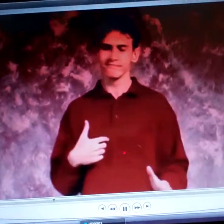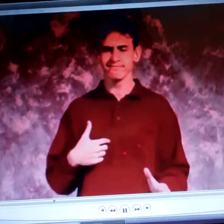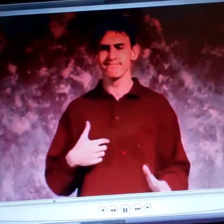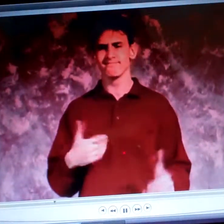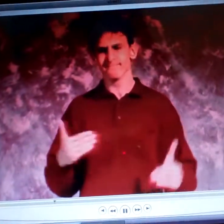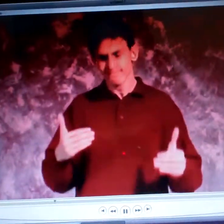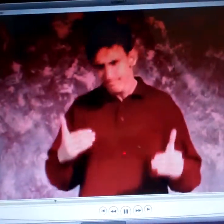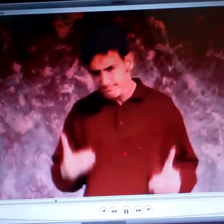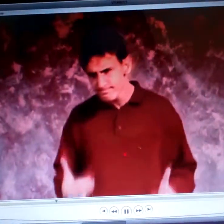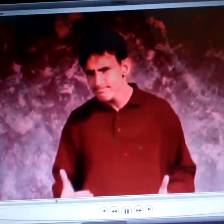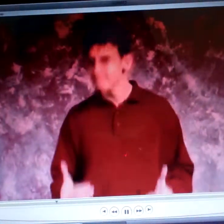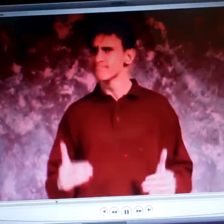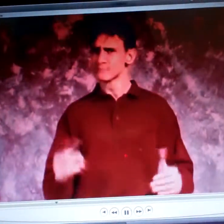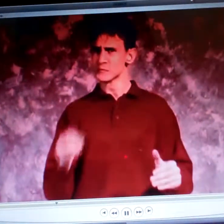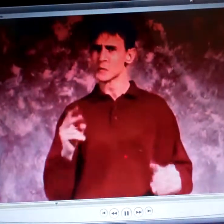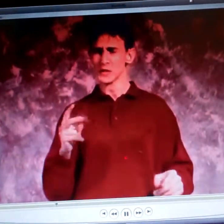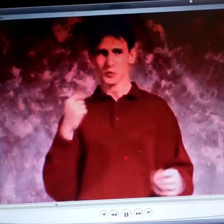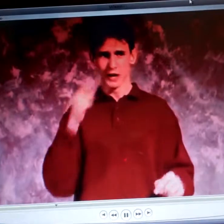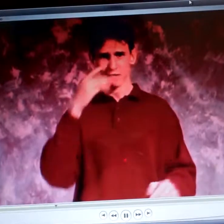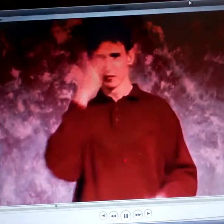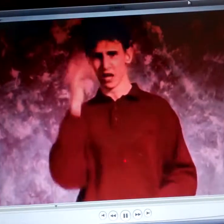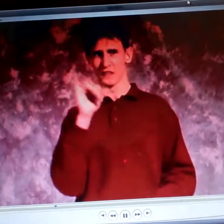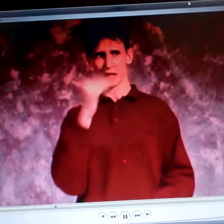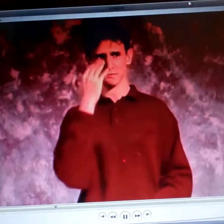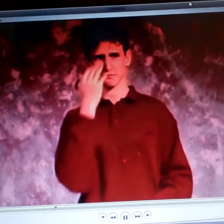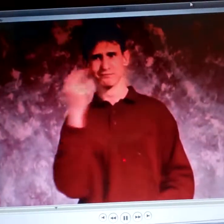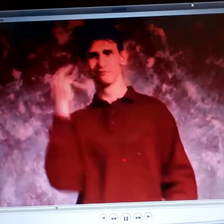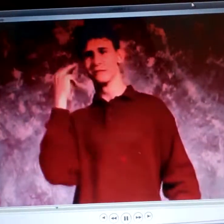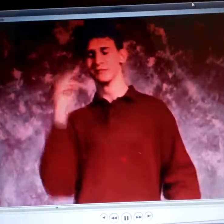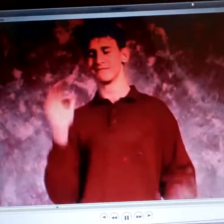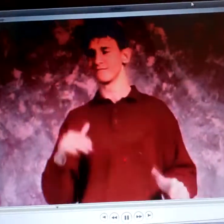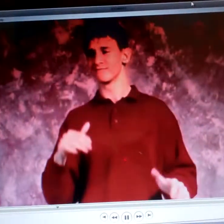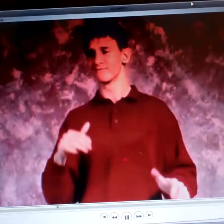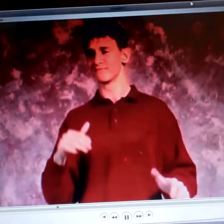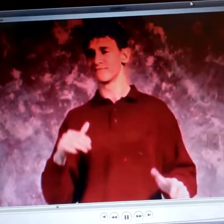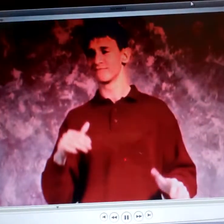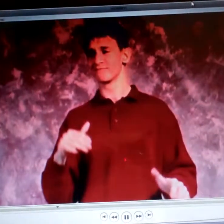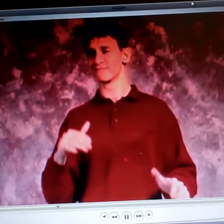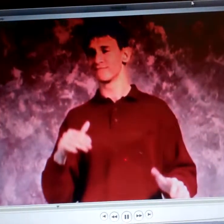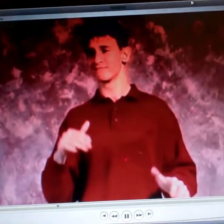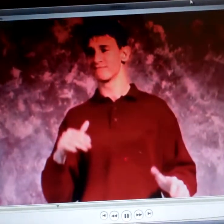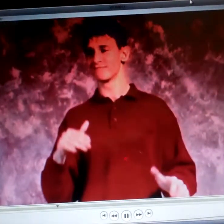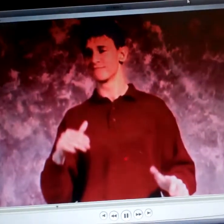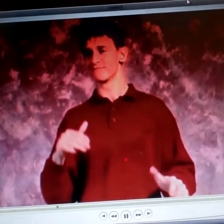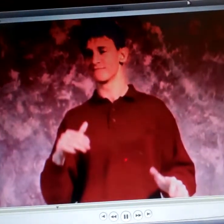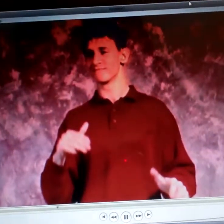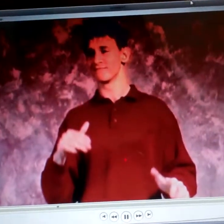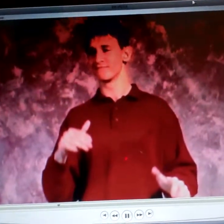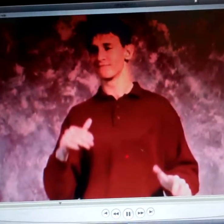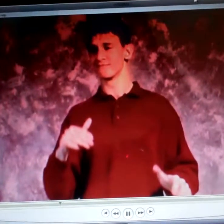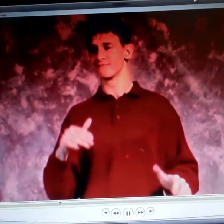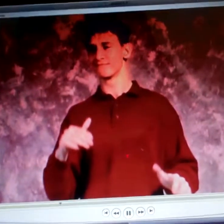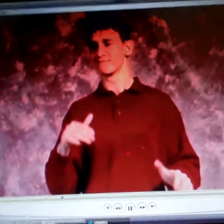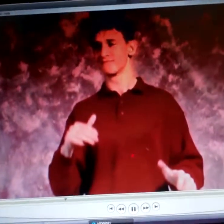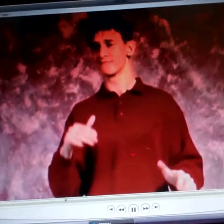So that really helped me put things into perspective. And whenever I look back I try not to forget that. That was an important